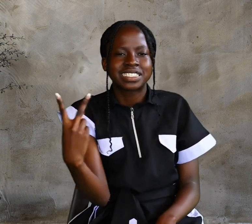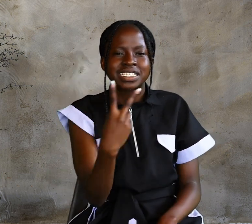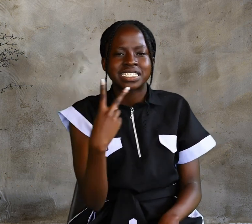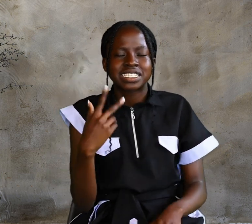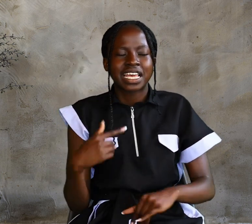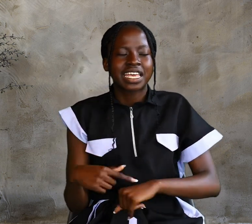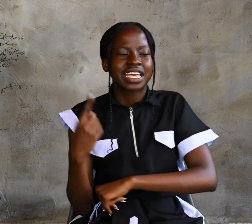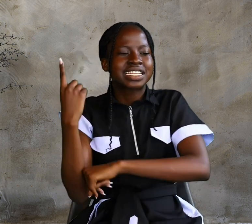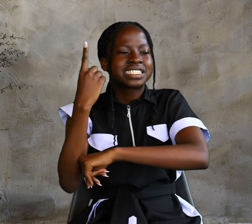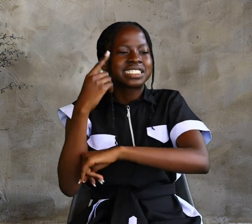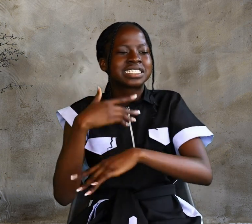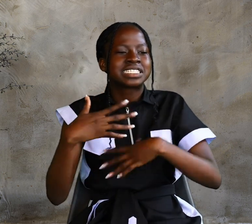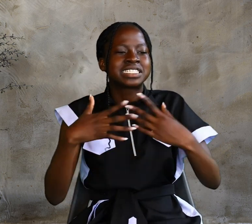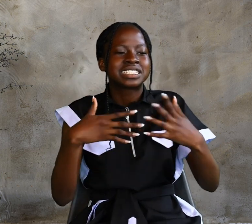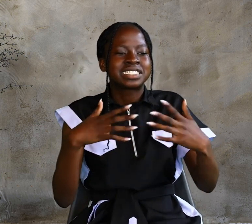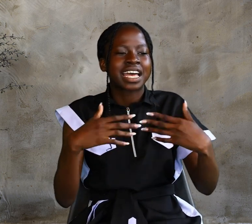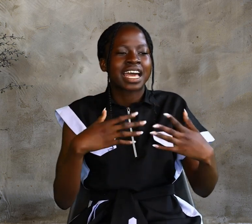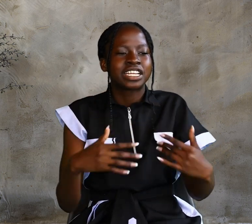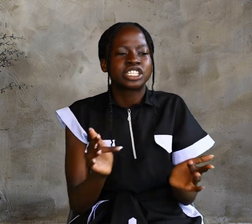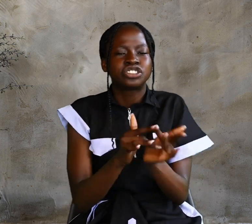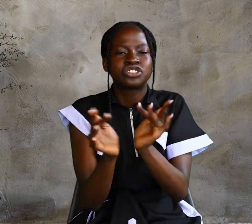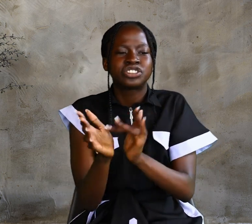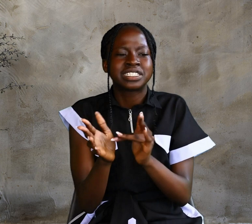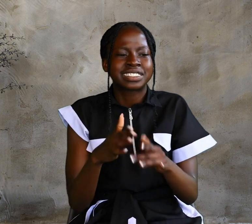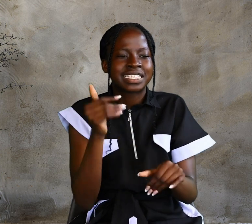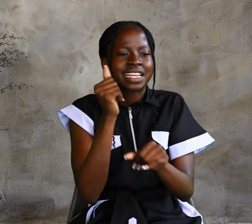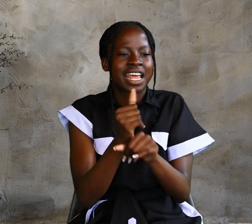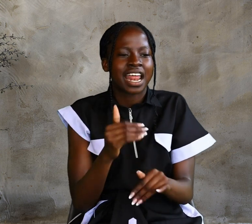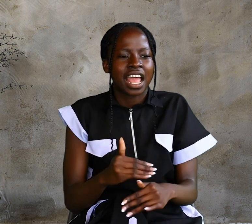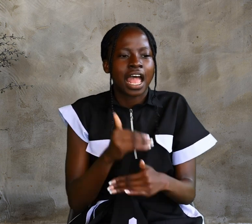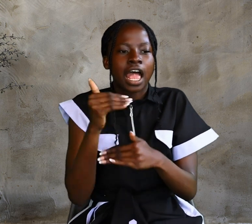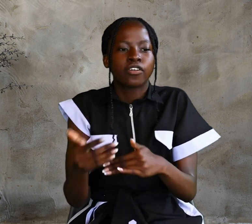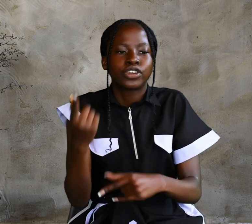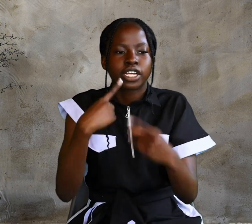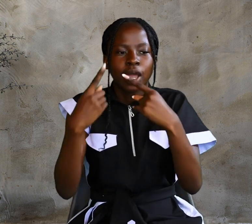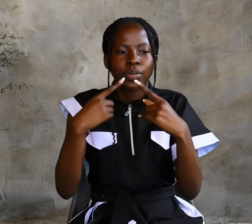Jesus performed After coming from Judea to Galilee.